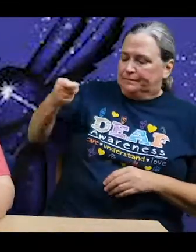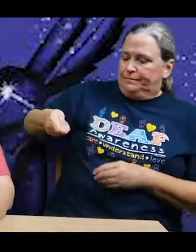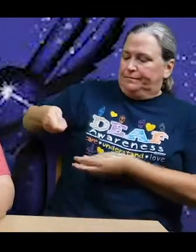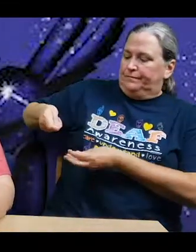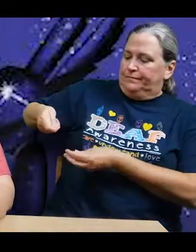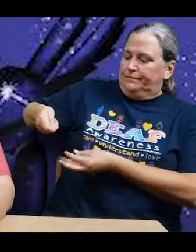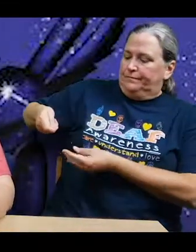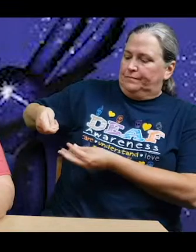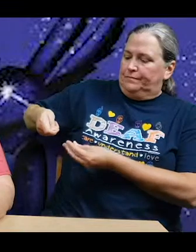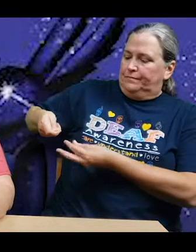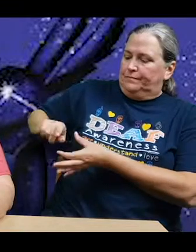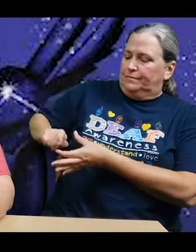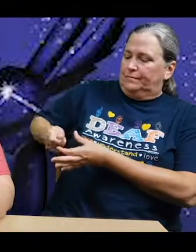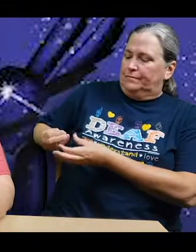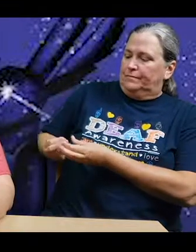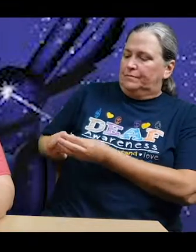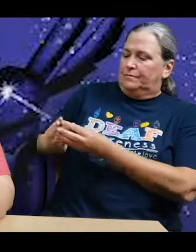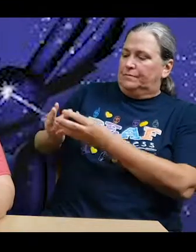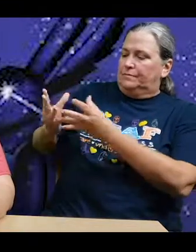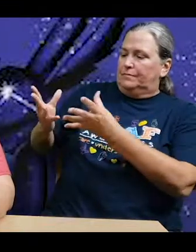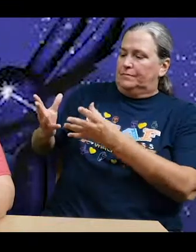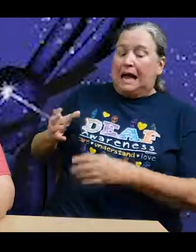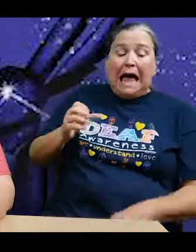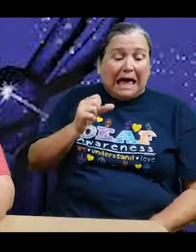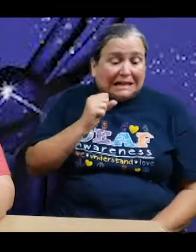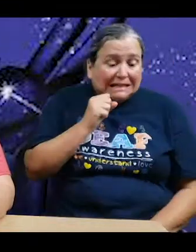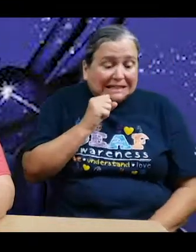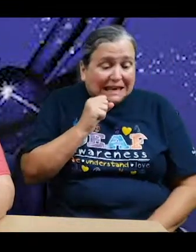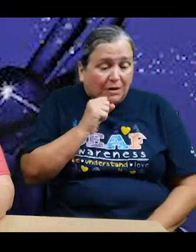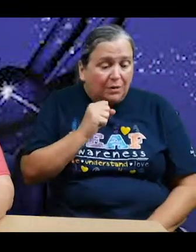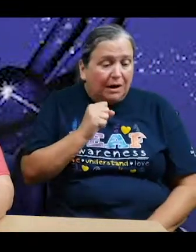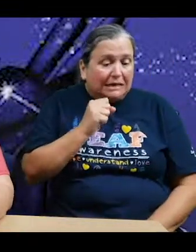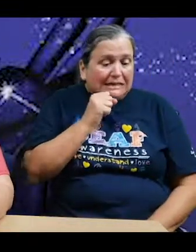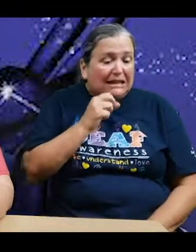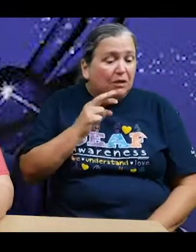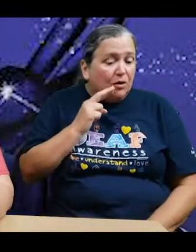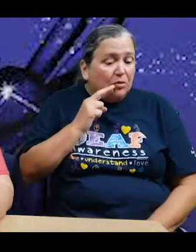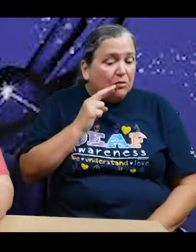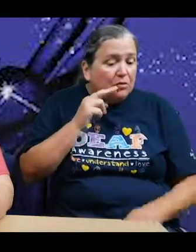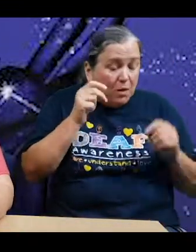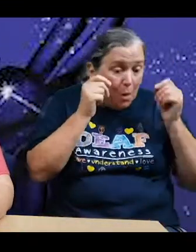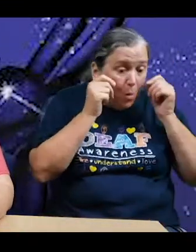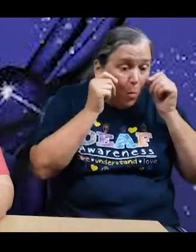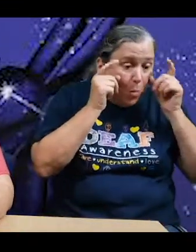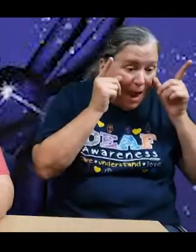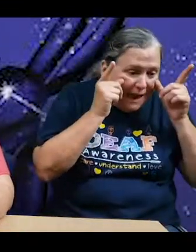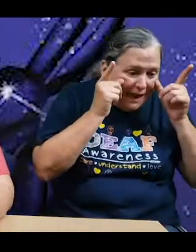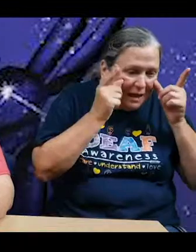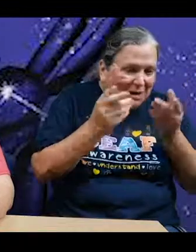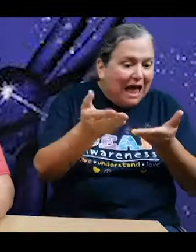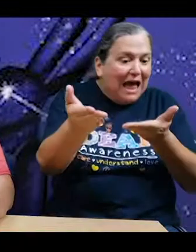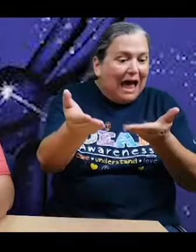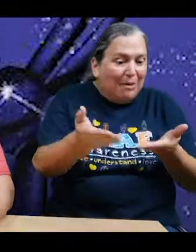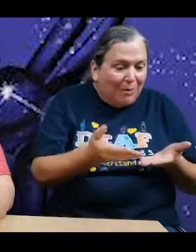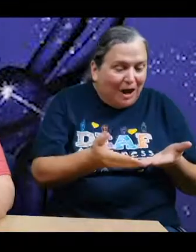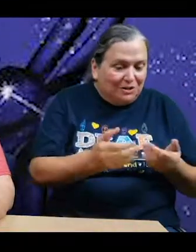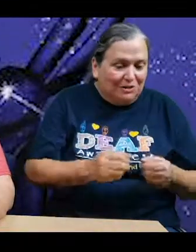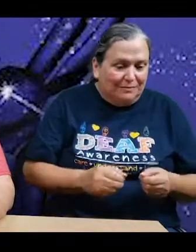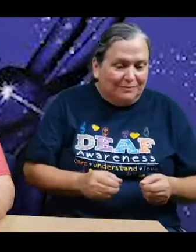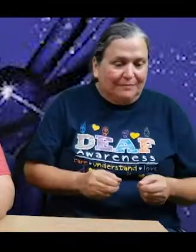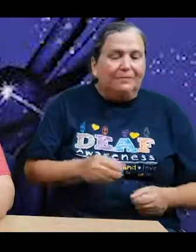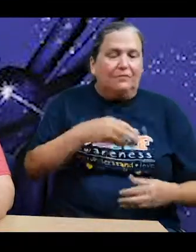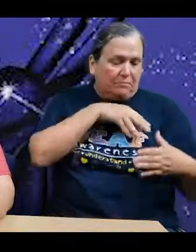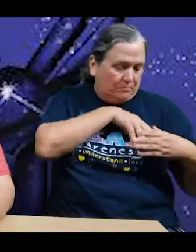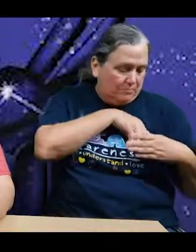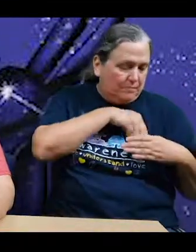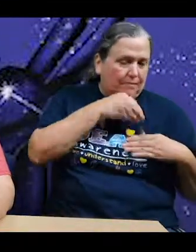whispered. Sarah Ruth, you gotta wake up now, honey. I brought you something. He took the harmonica out of his pocket